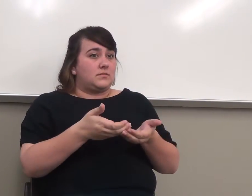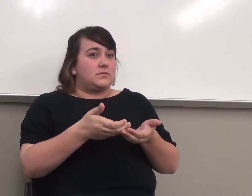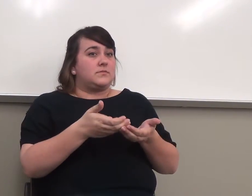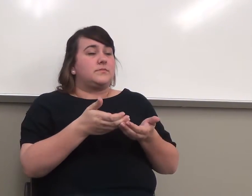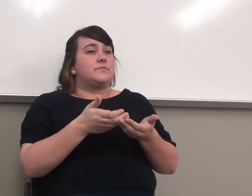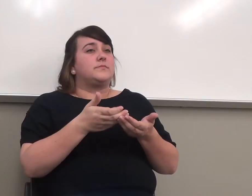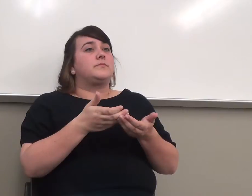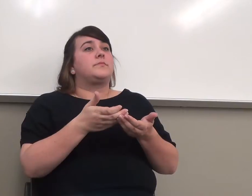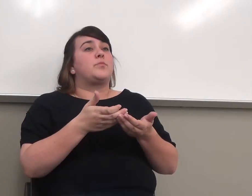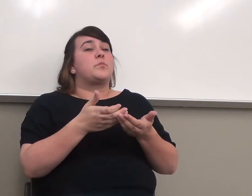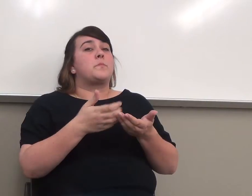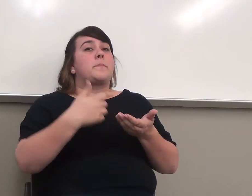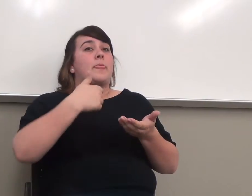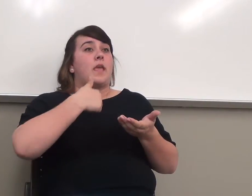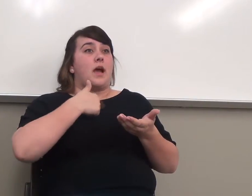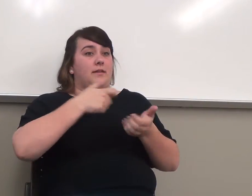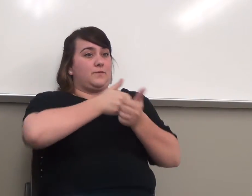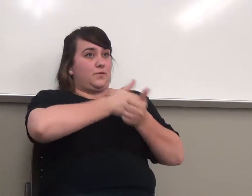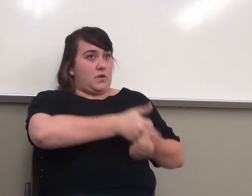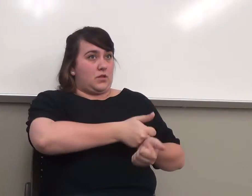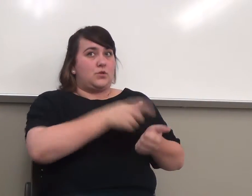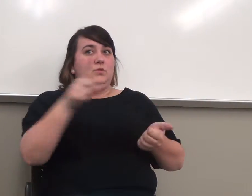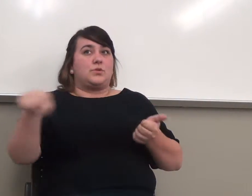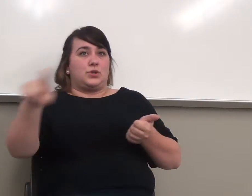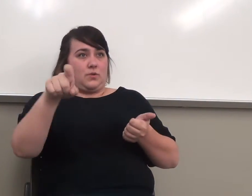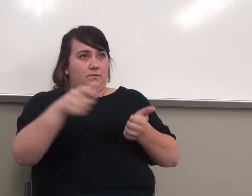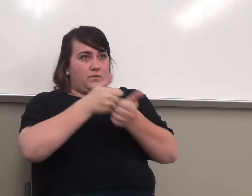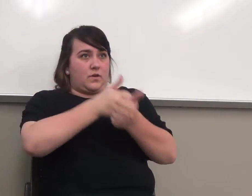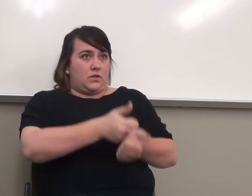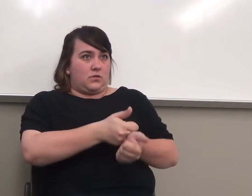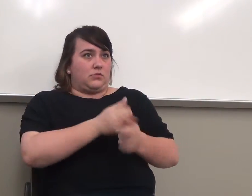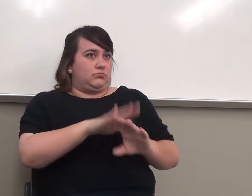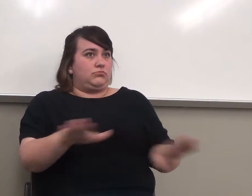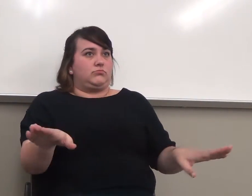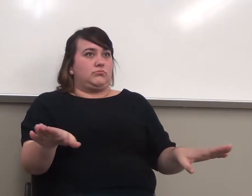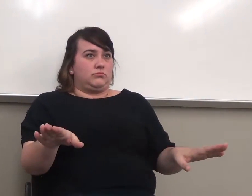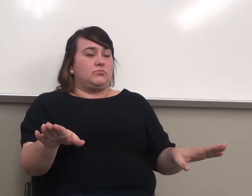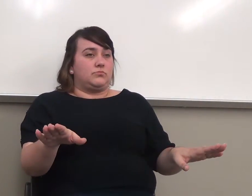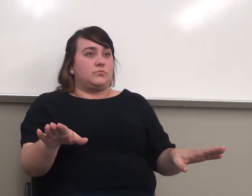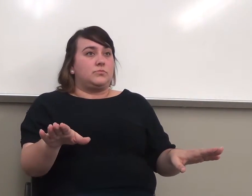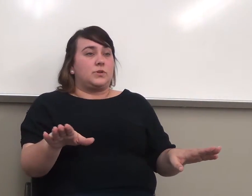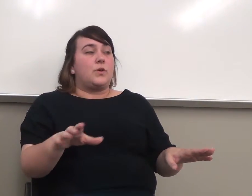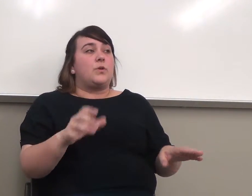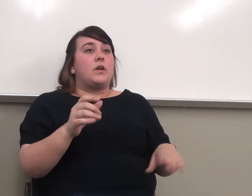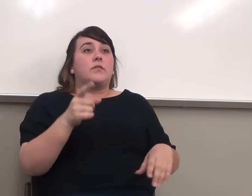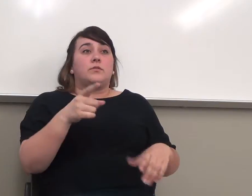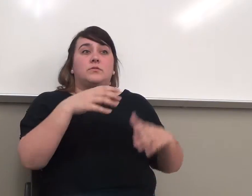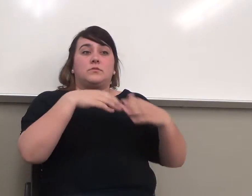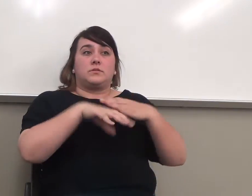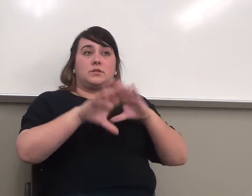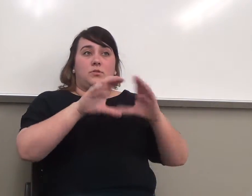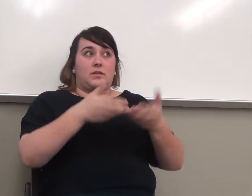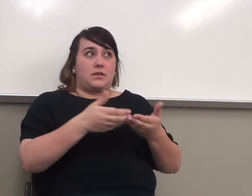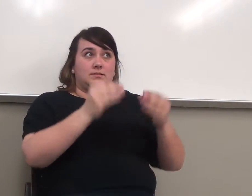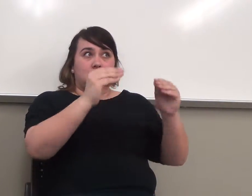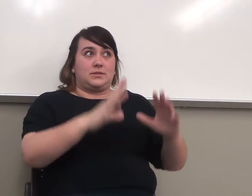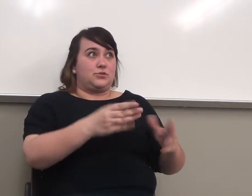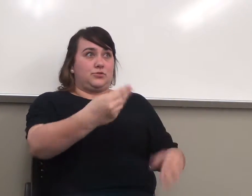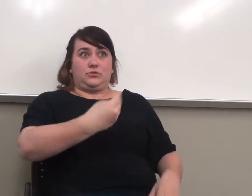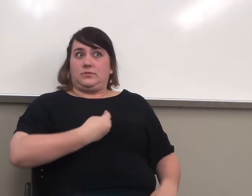I have to stick to them, and you have to stick to them. So if you are in a class where a teacher doesn't give you something like this